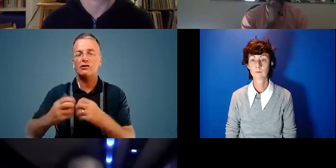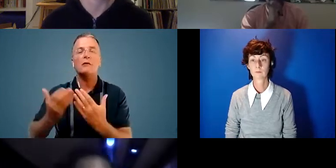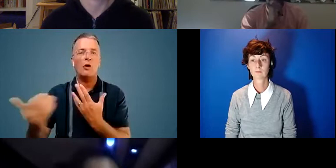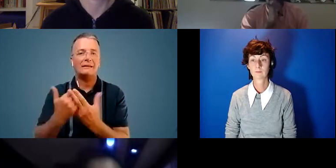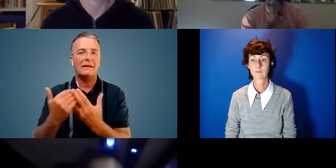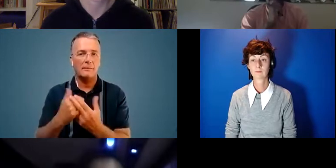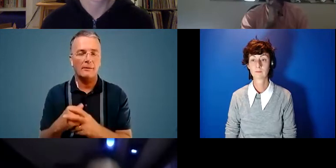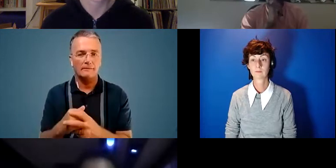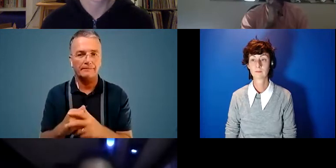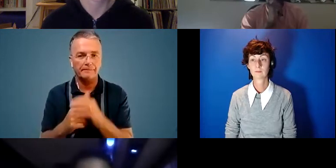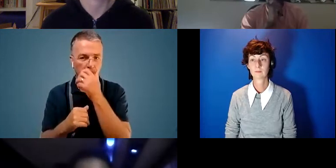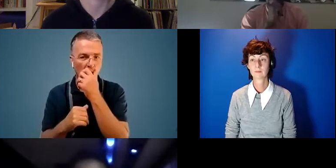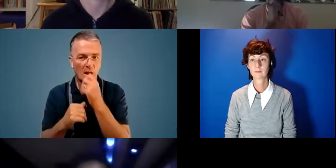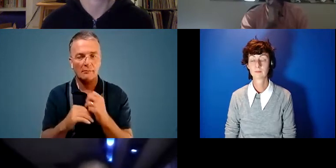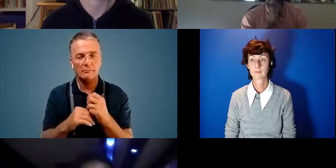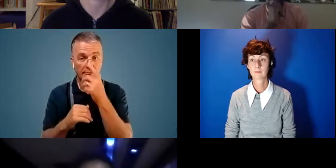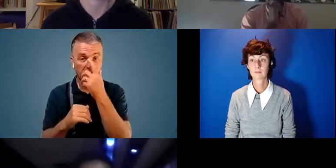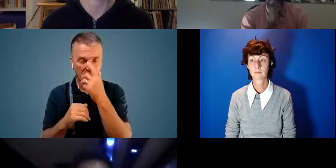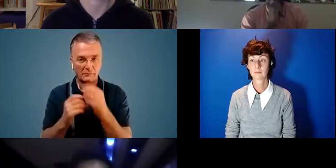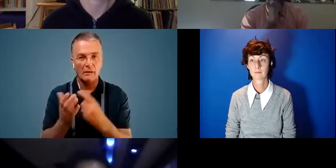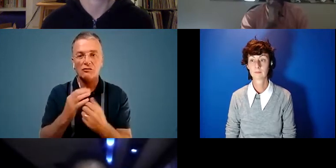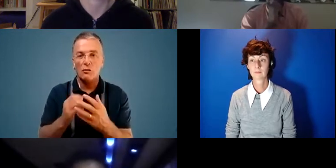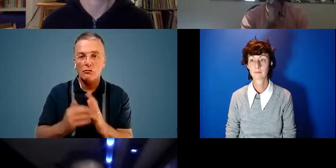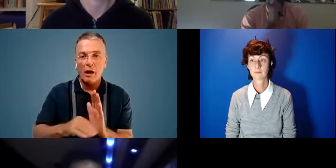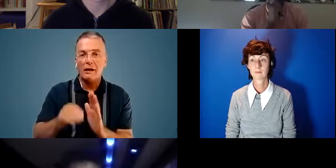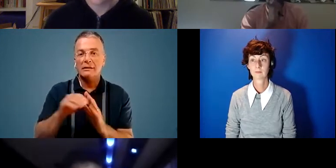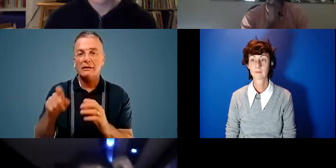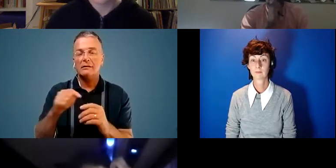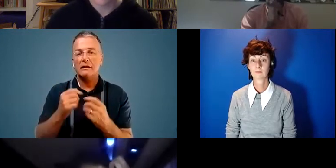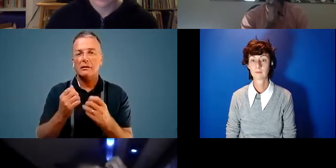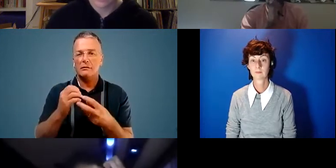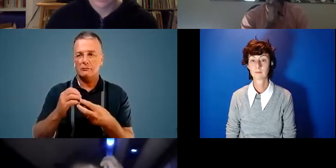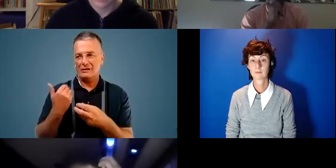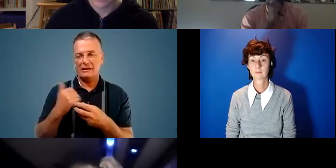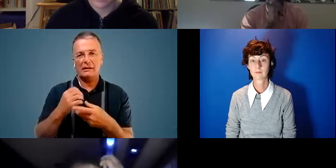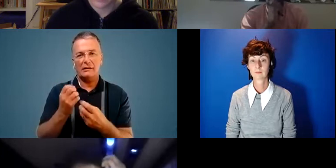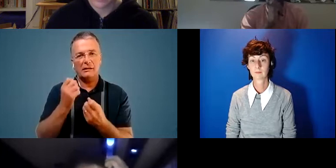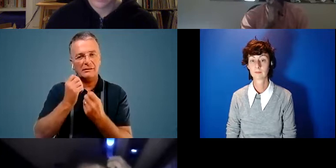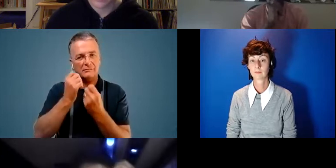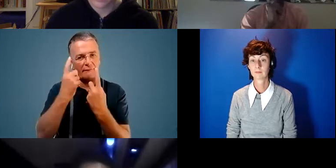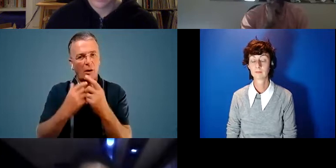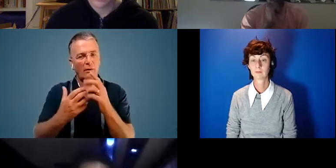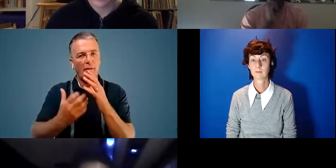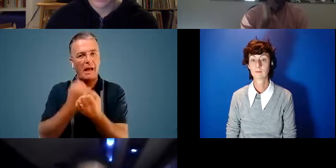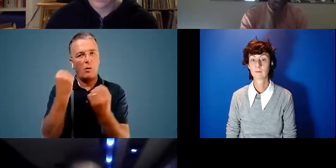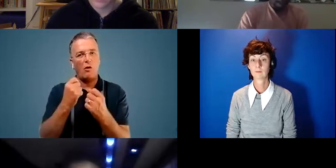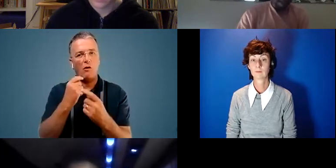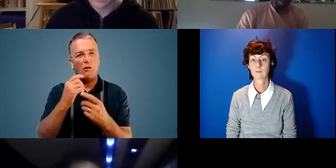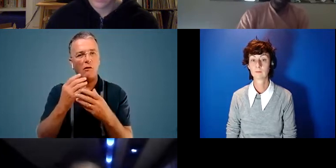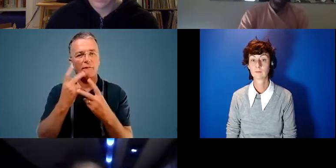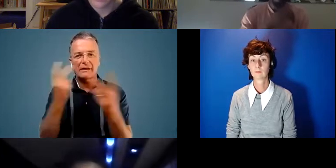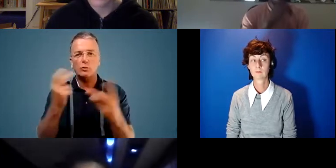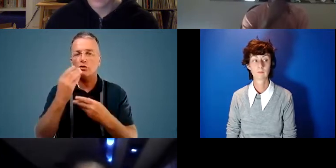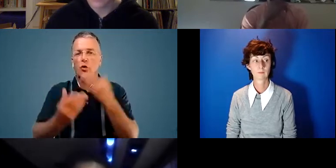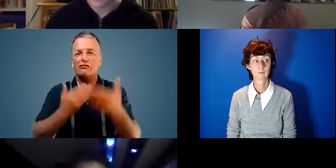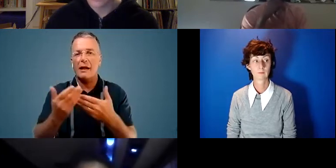The commission through Rising, it was really to explore the power of visual storytelling for the COP26 billboard campaign, I was able to create visual artwork